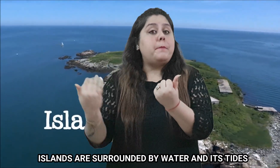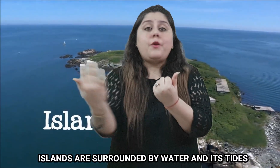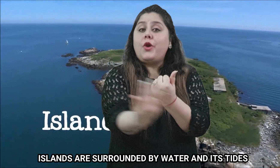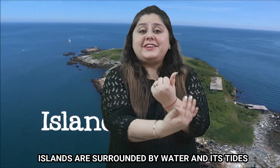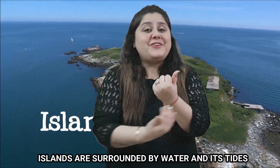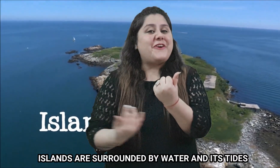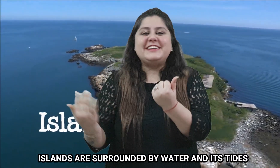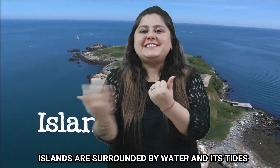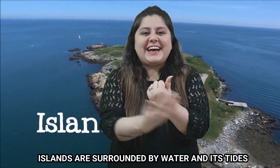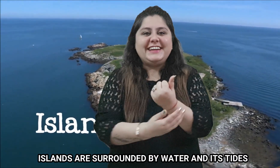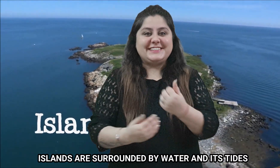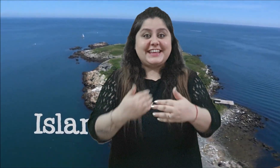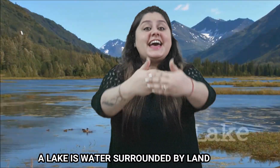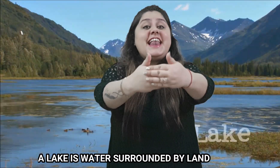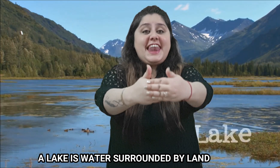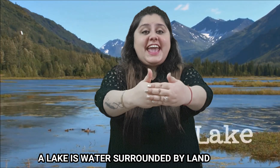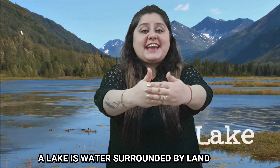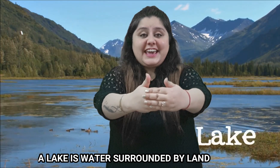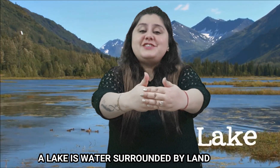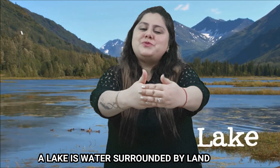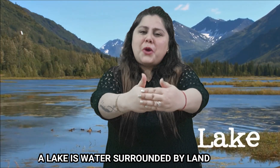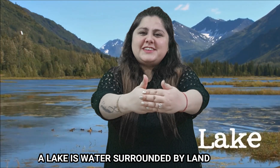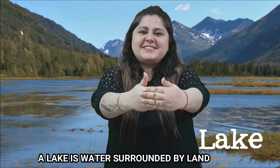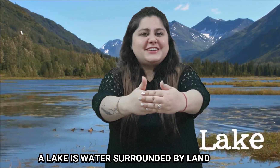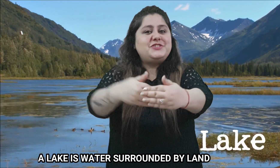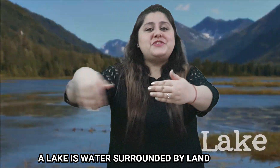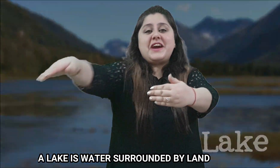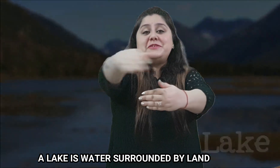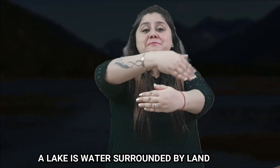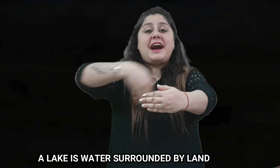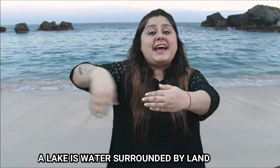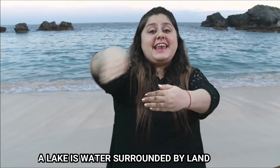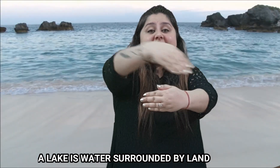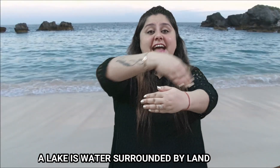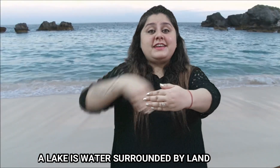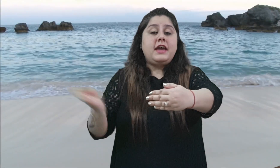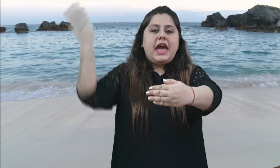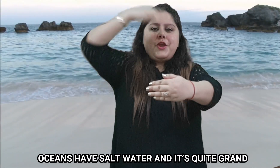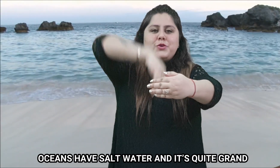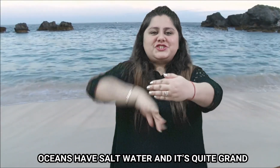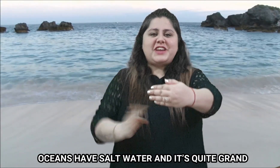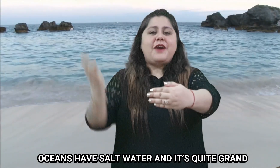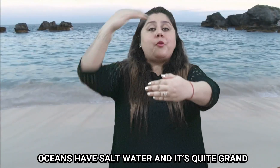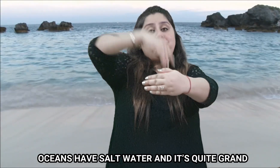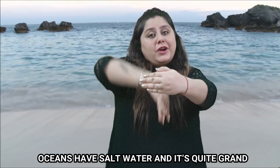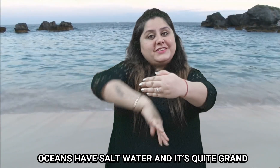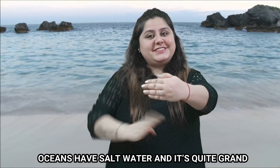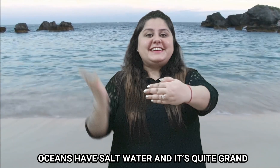water and its tides. A lake is water surrounded by land. An ocean has salt water and